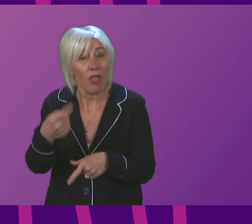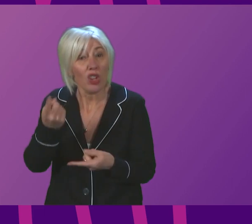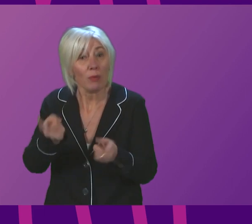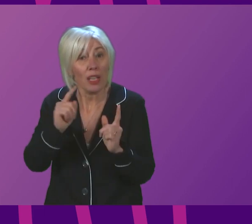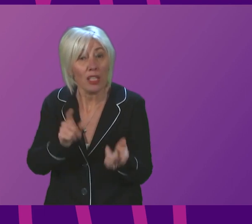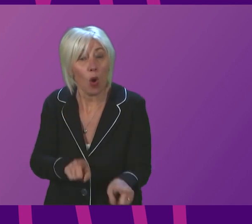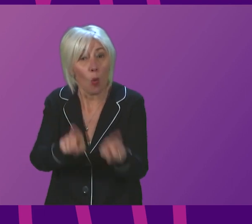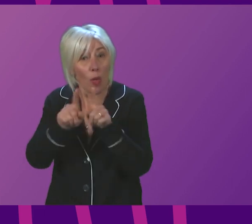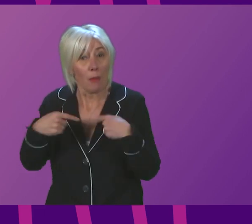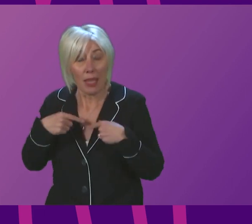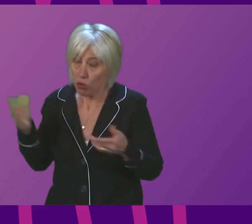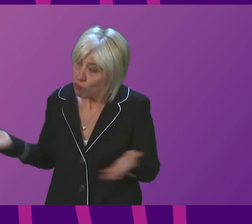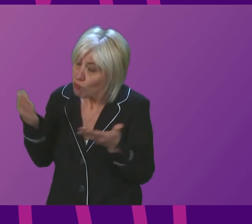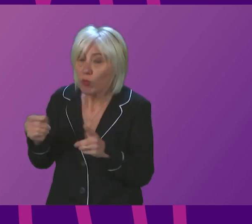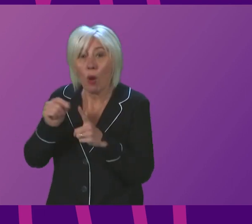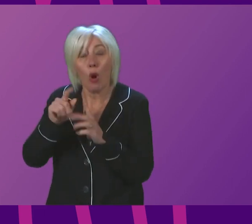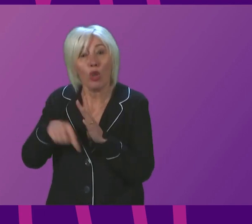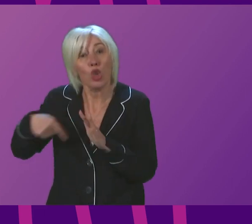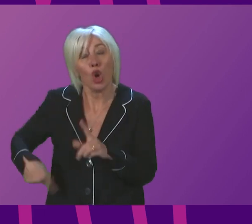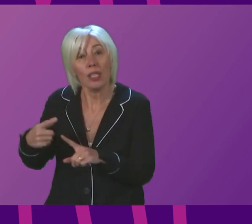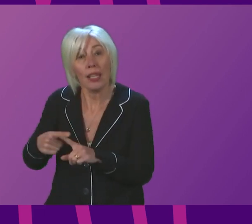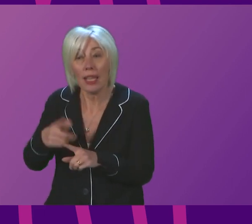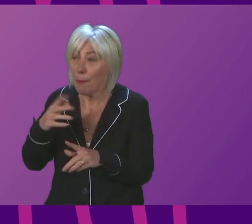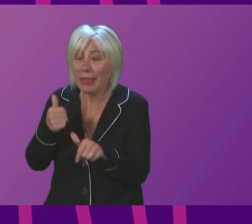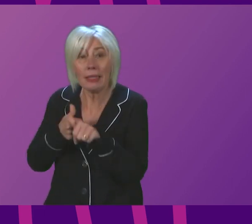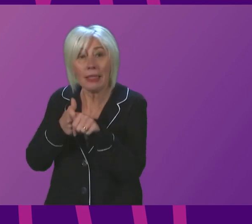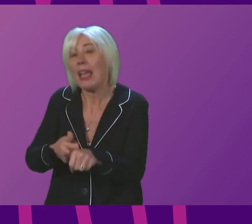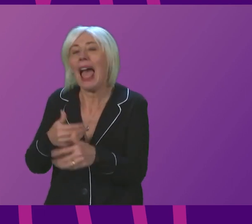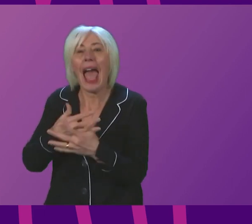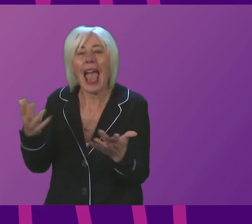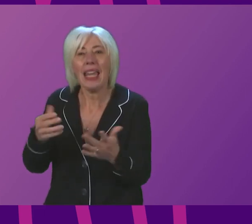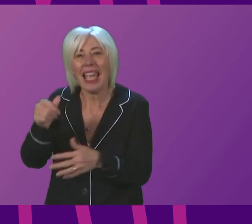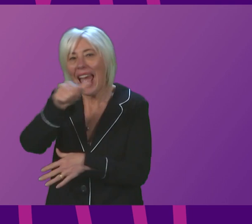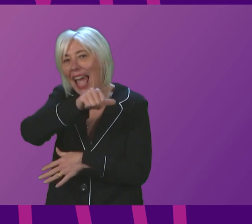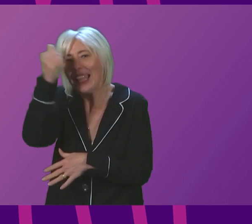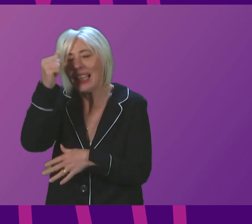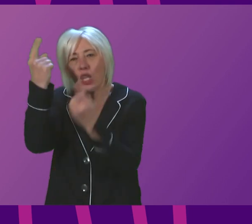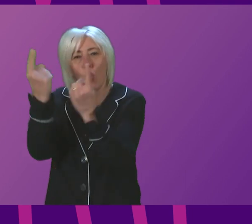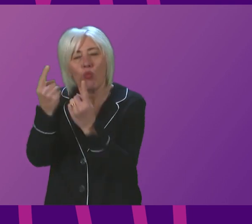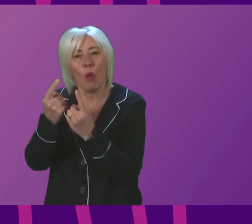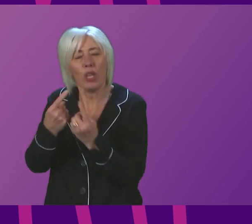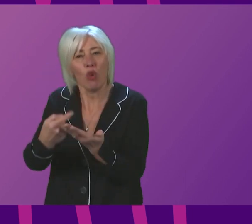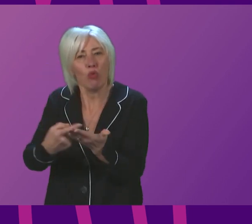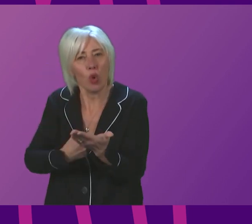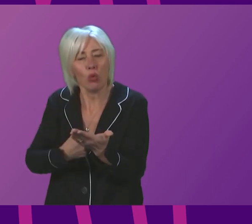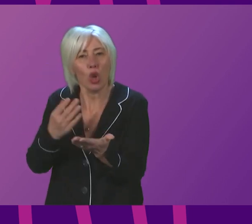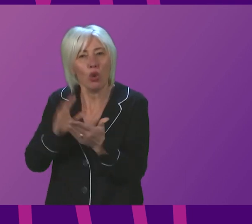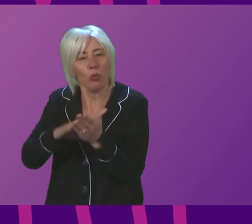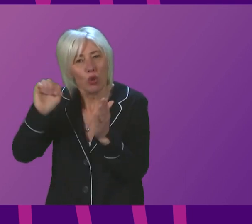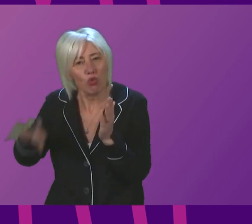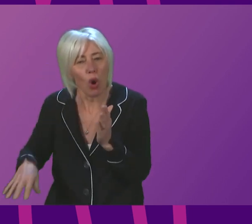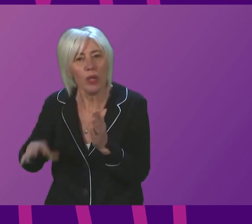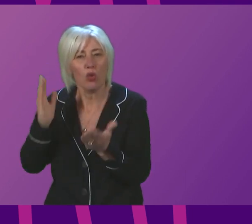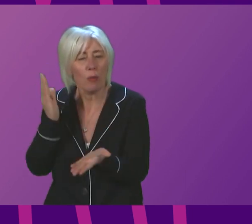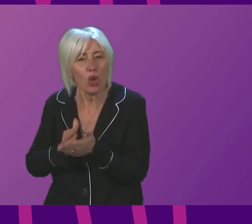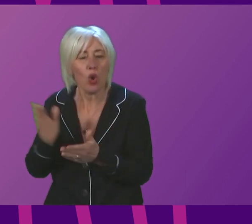Boris Johnson to take action, including backing proposals to waive intellectual property rules to ensure equitable access to COVID-19 vaccines